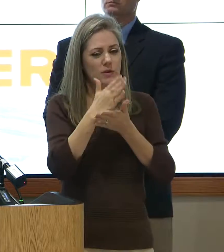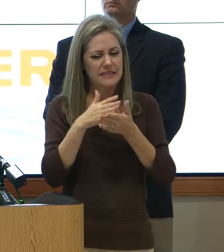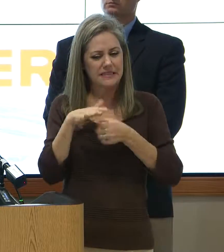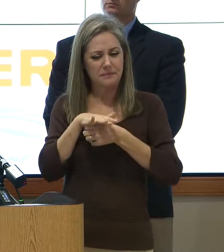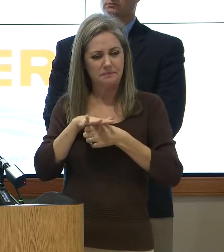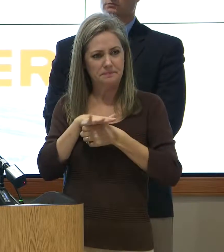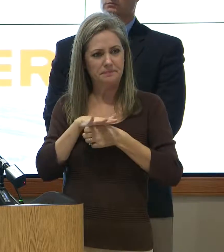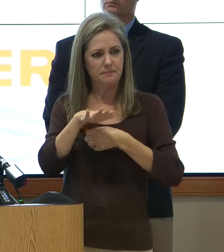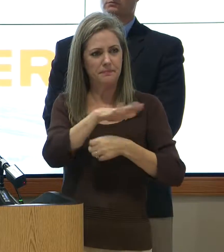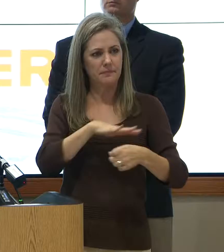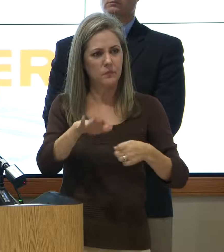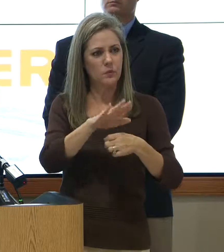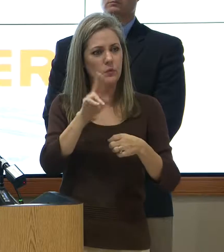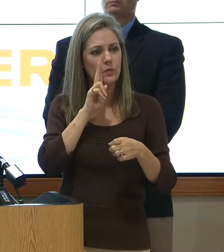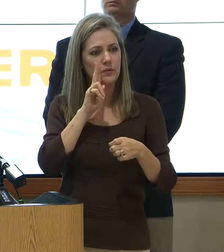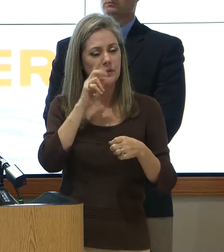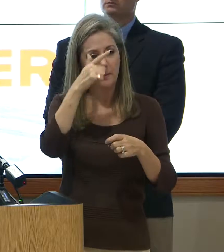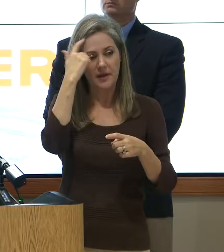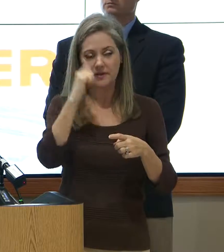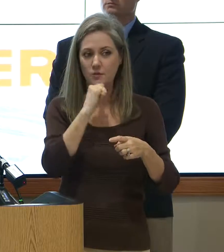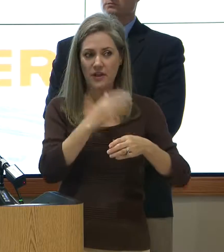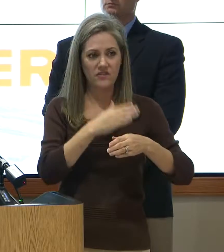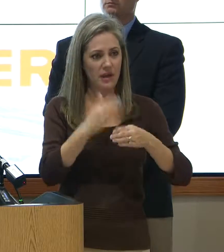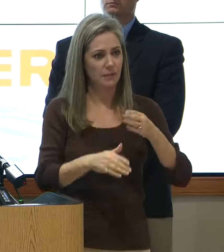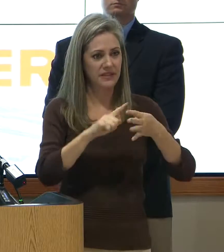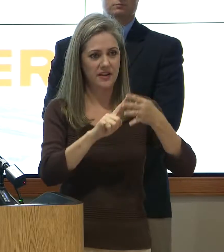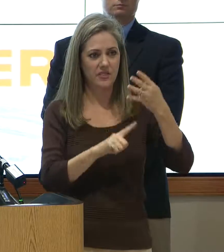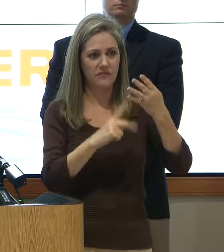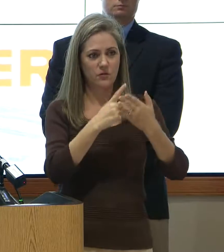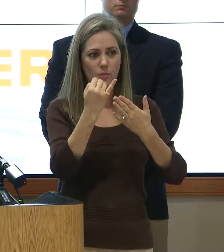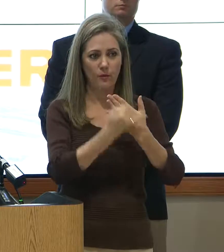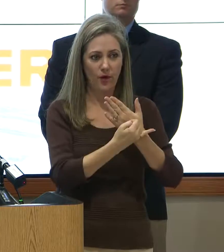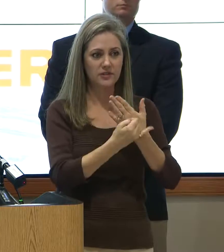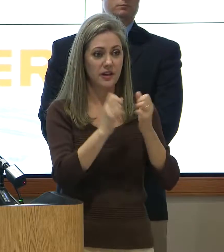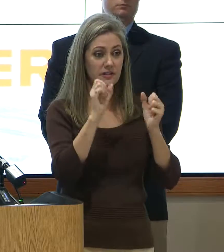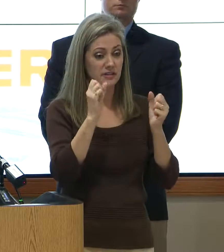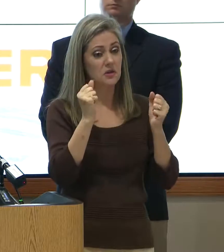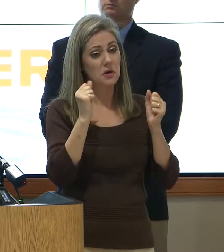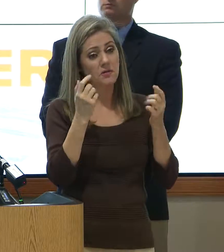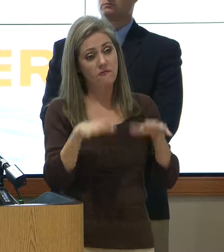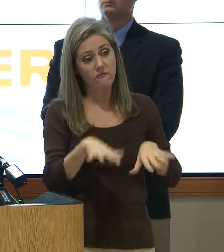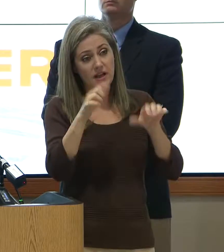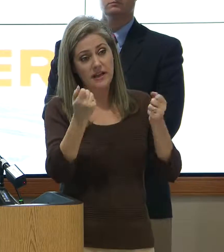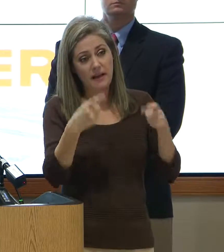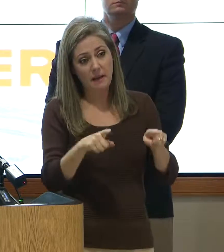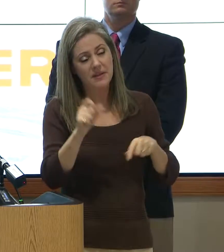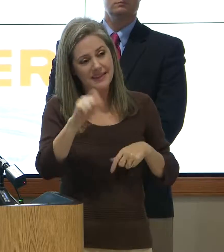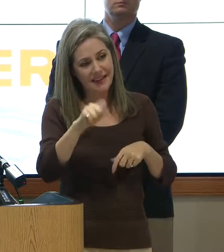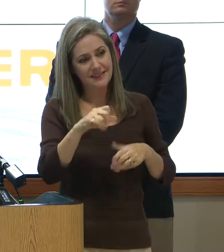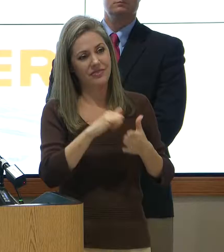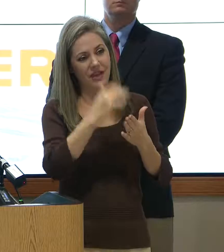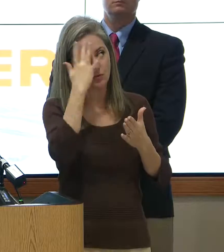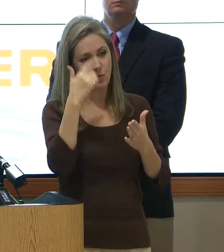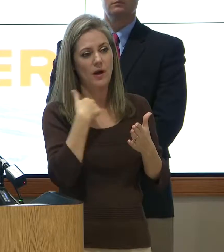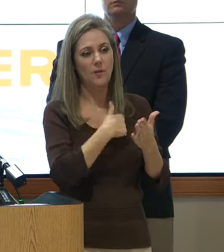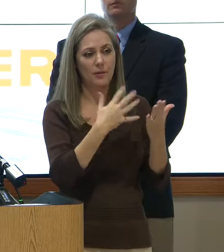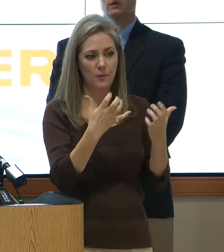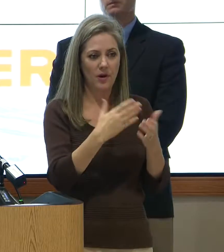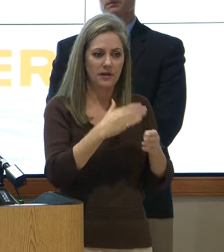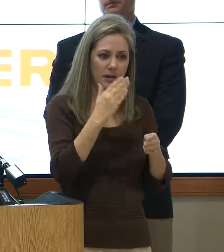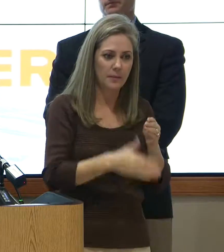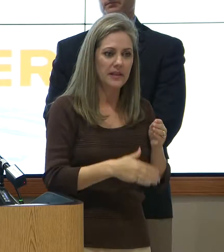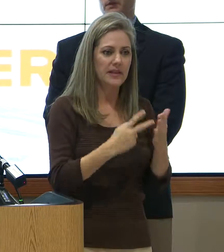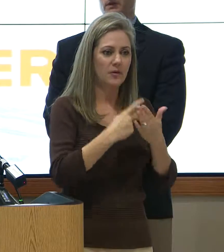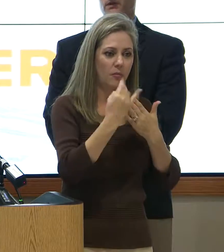because these projects haven't been completed, that we could have flooding? Sure. That's why we're doing those projects, to get a lot more